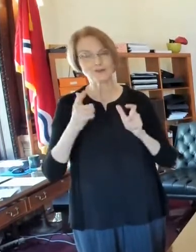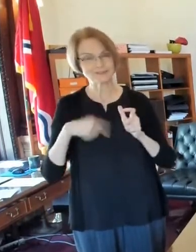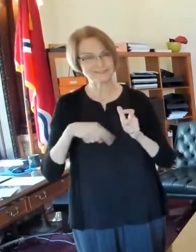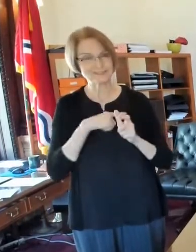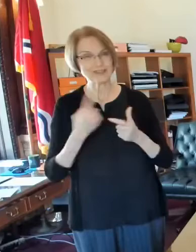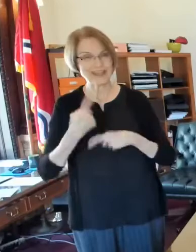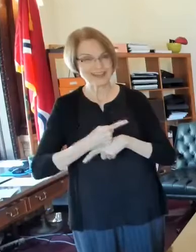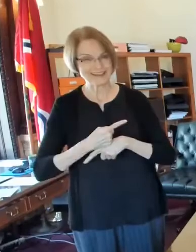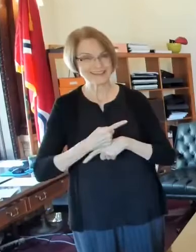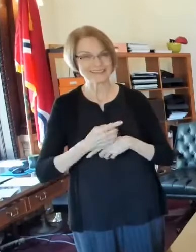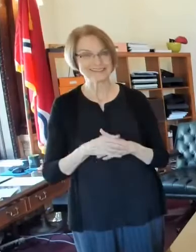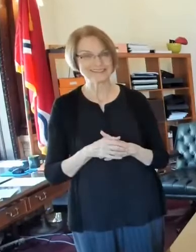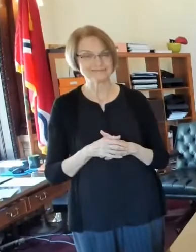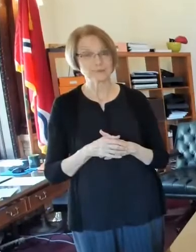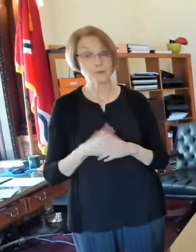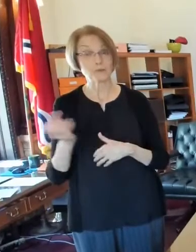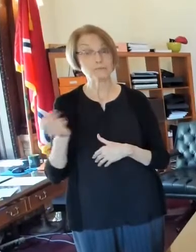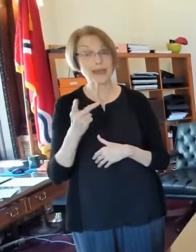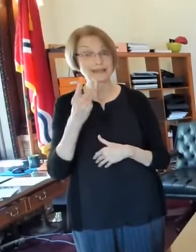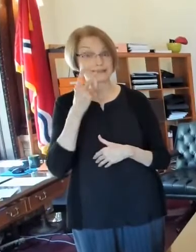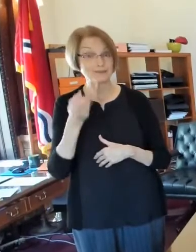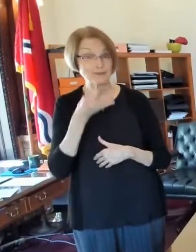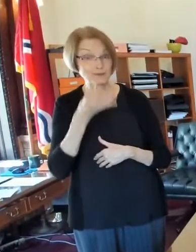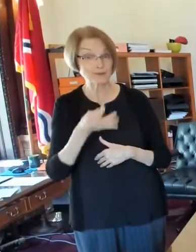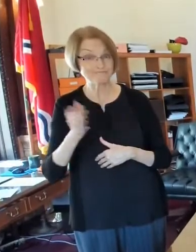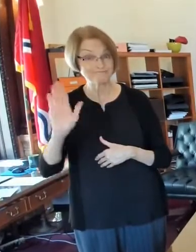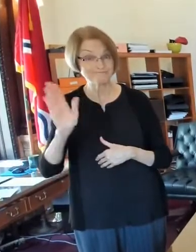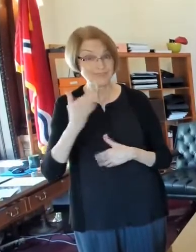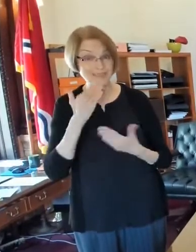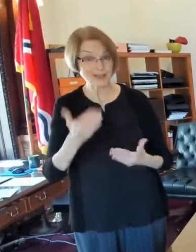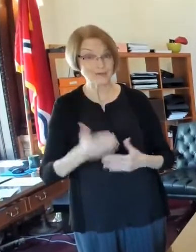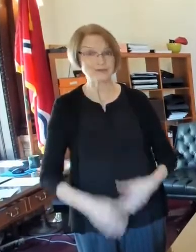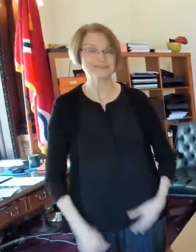and, uh, we'll be back and see you shortly. Thanks.